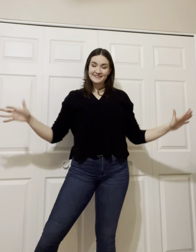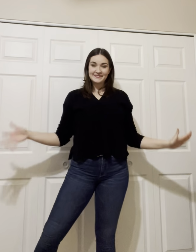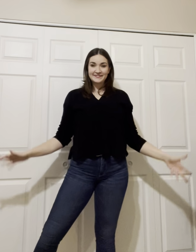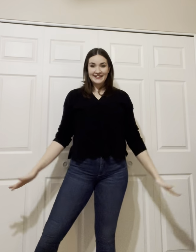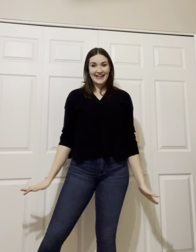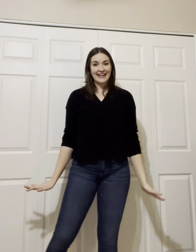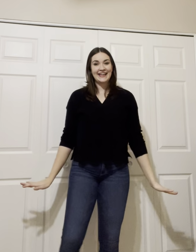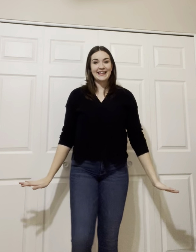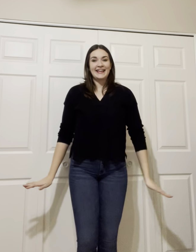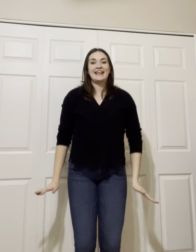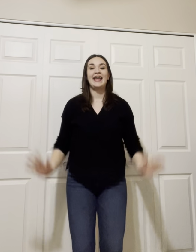like me.